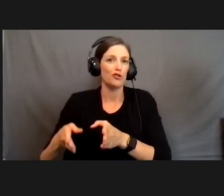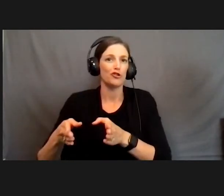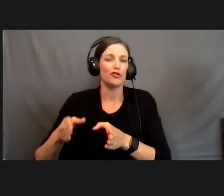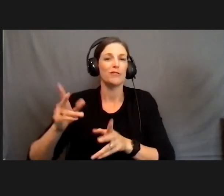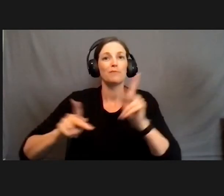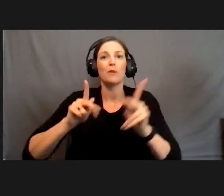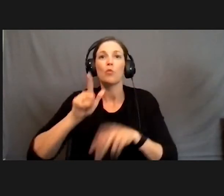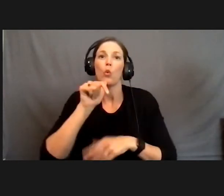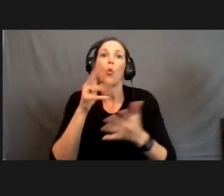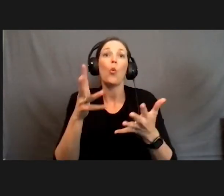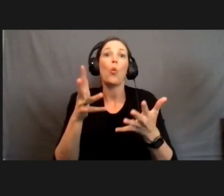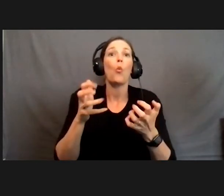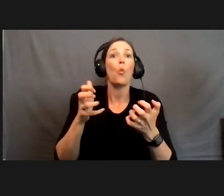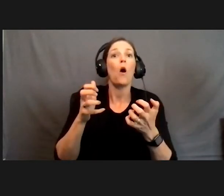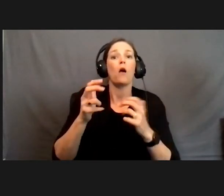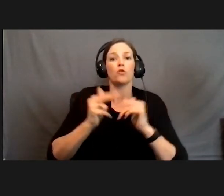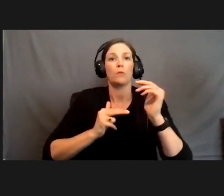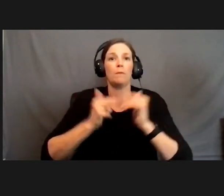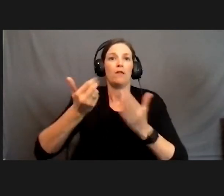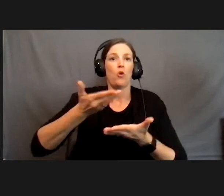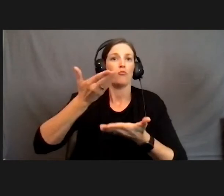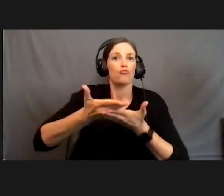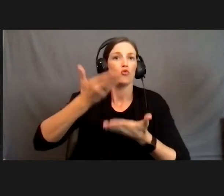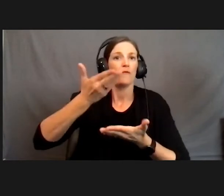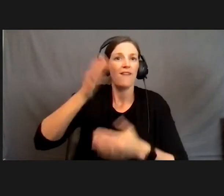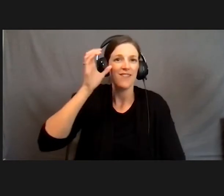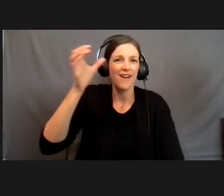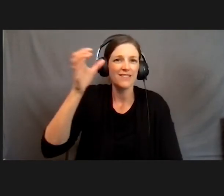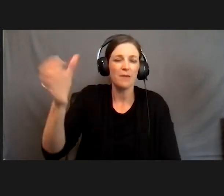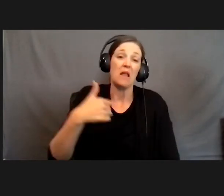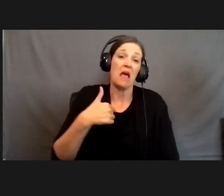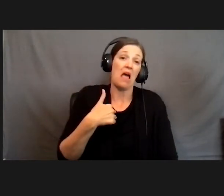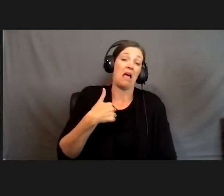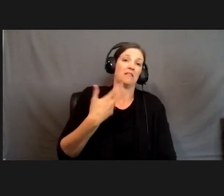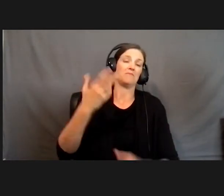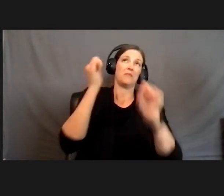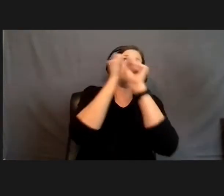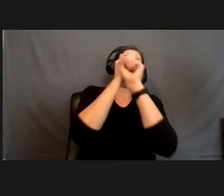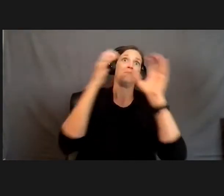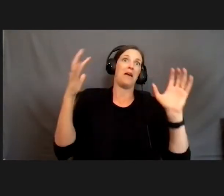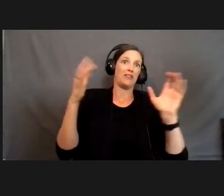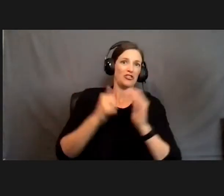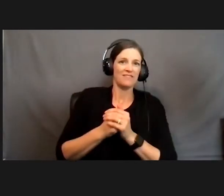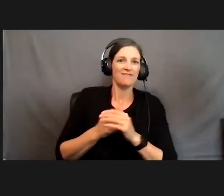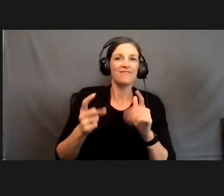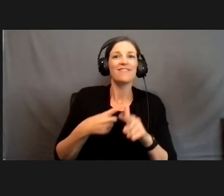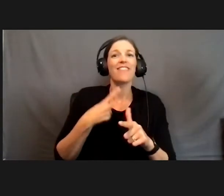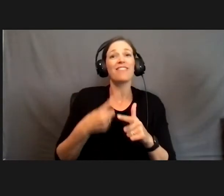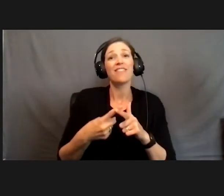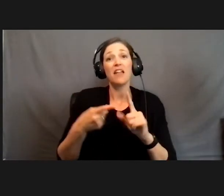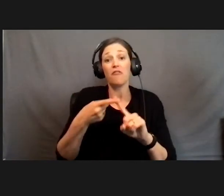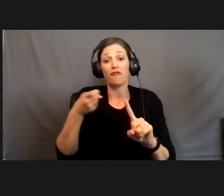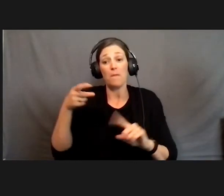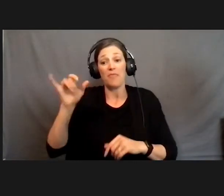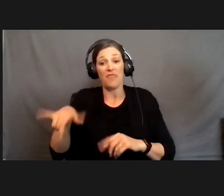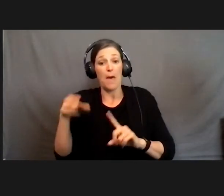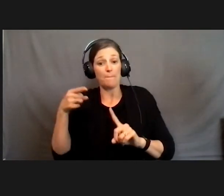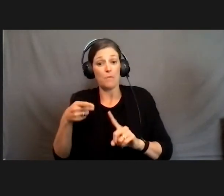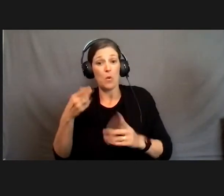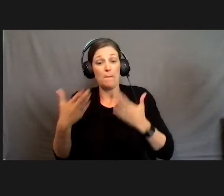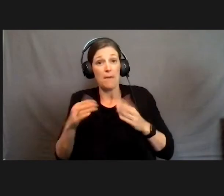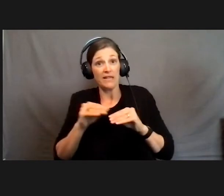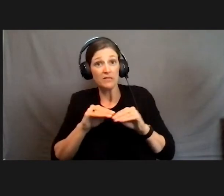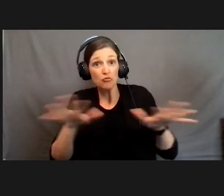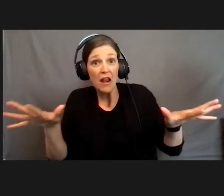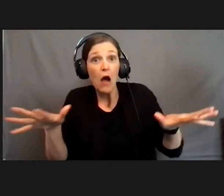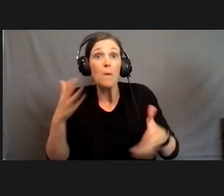build a proof of concept on this, I would imagine. And, and then from there, it may or may or may not spread out.